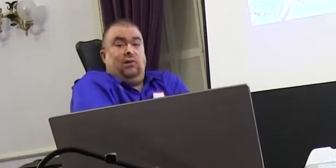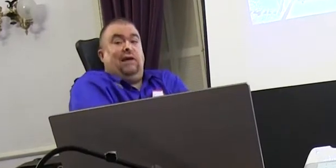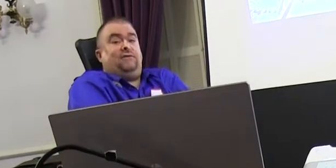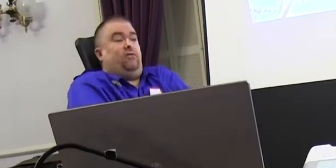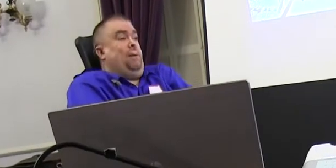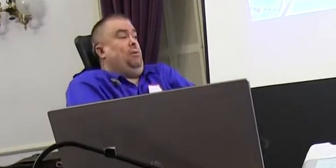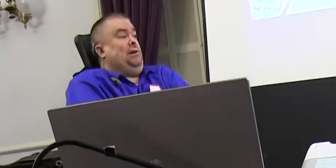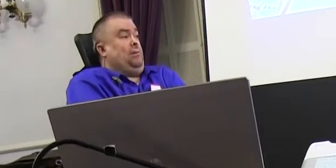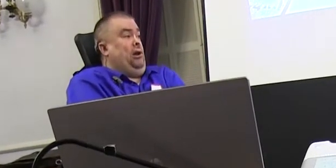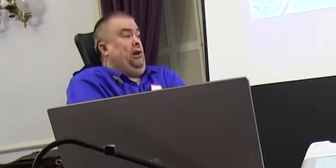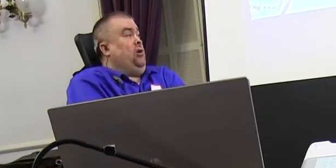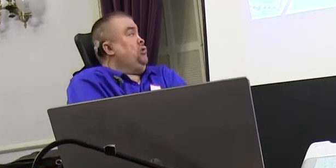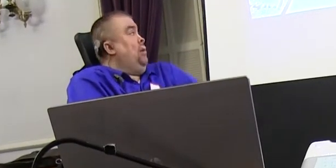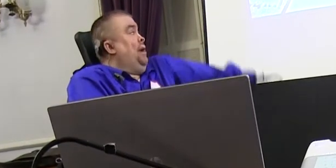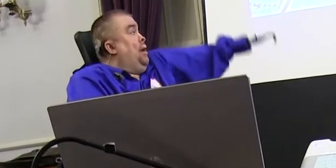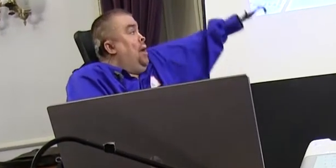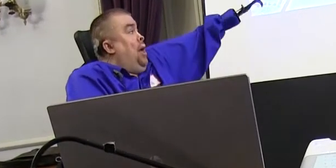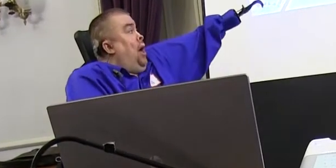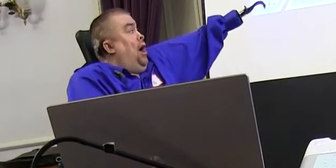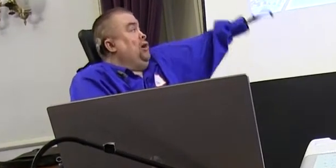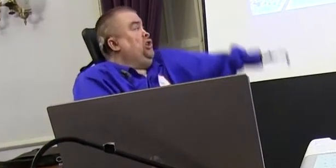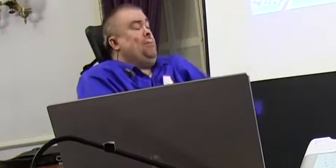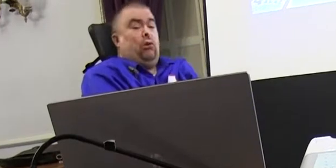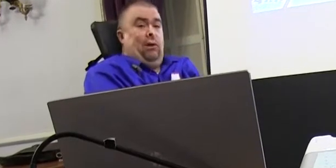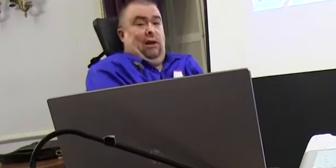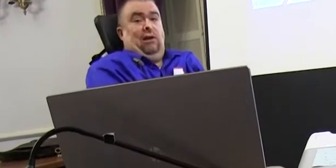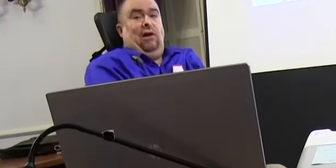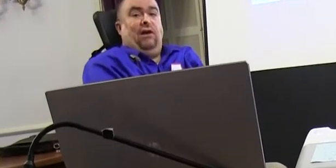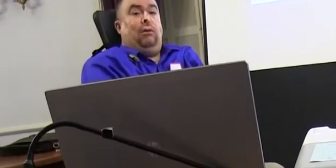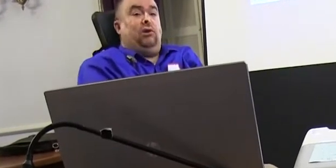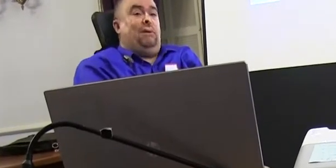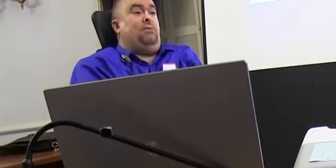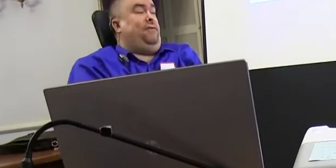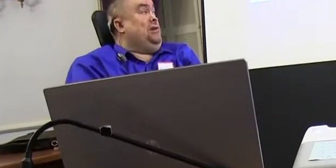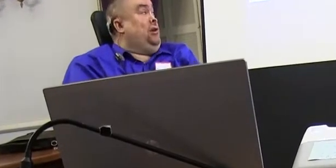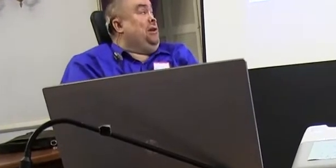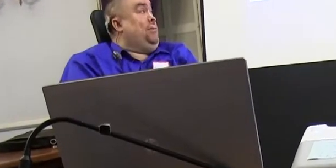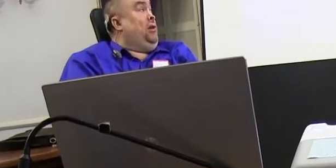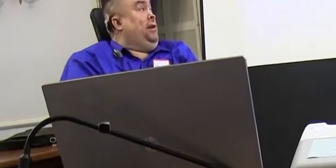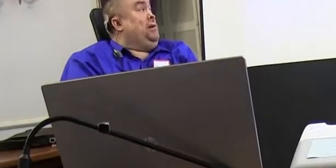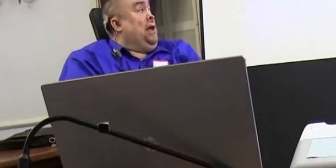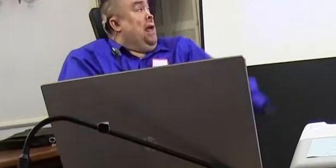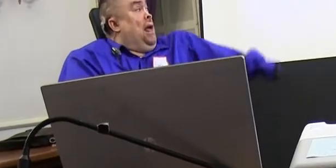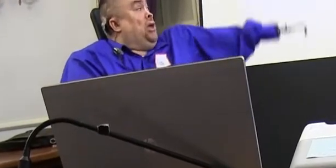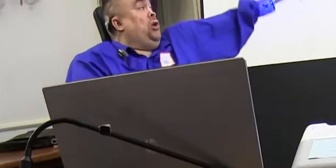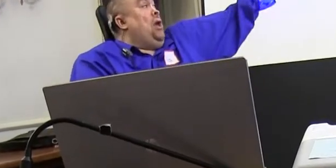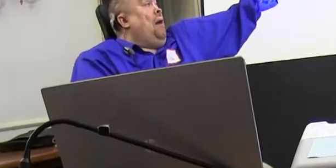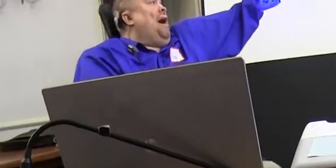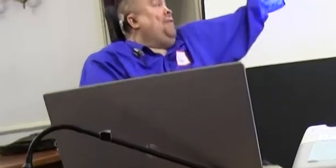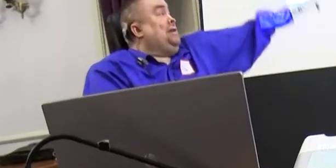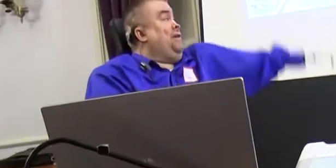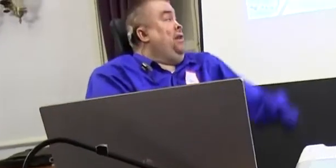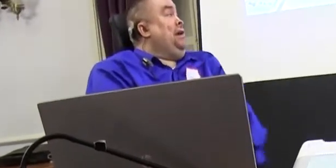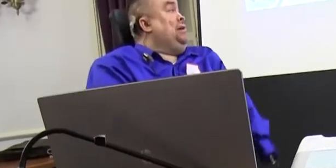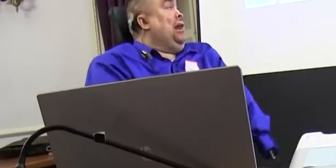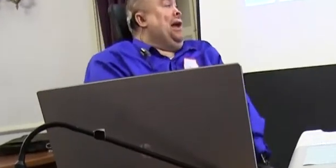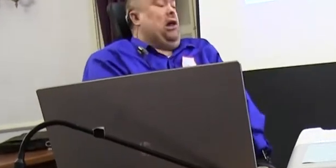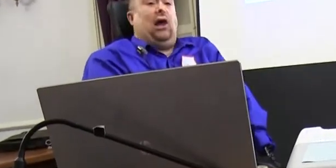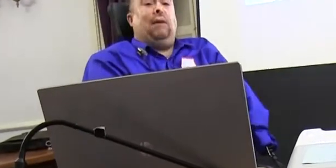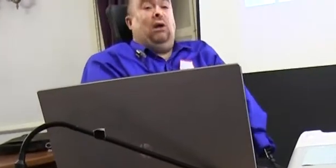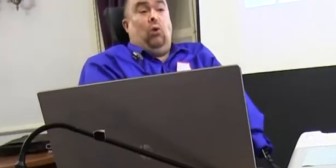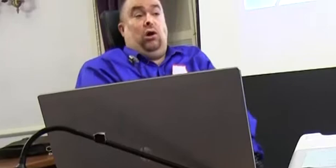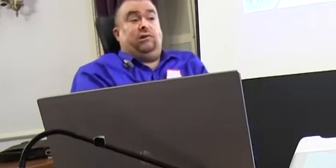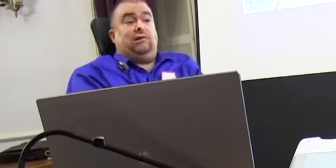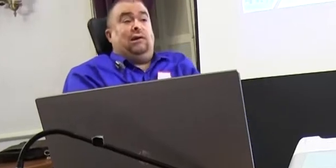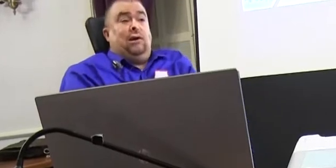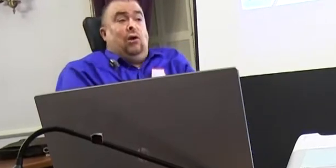With lifts for people with disabilities to go swimming. Gym equipment available to people with physical disabilities. You now have activities like